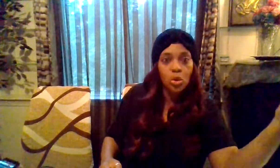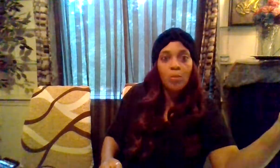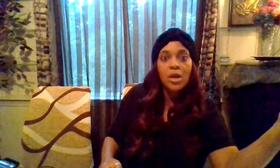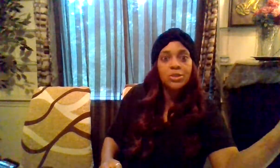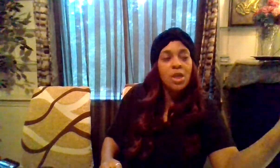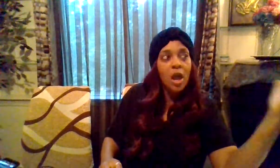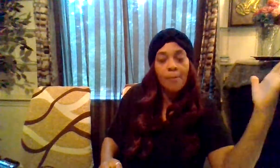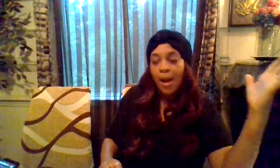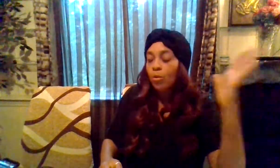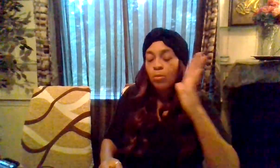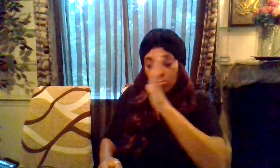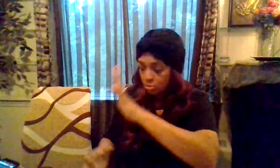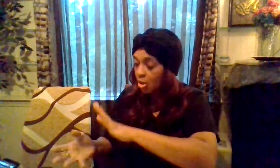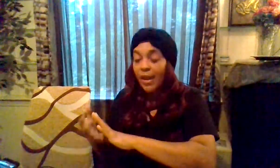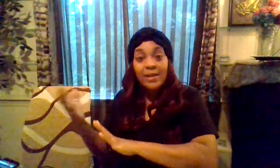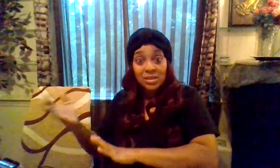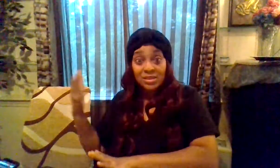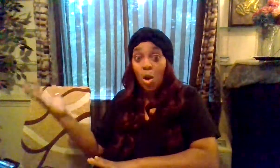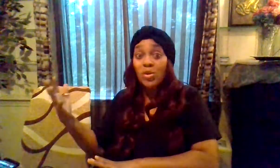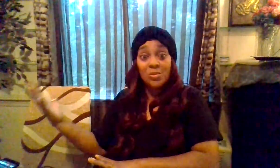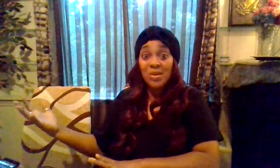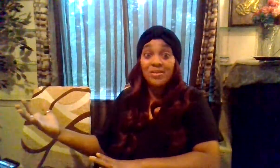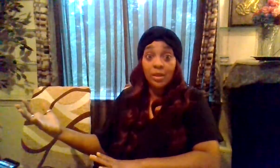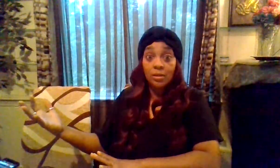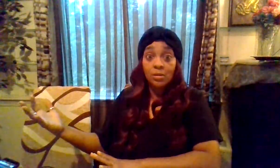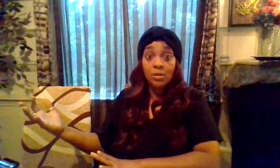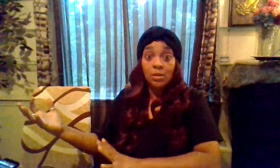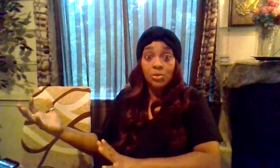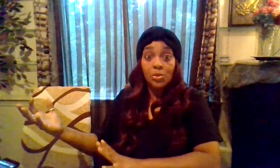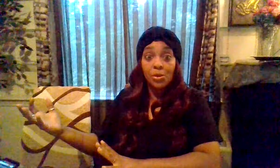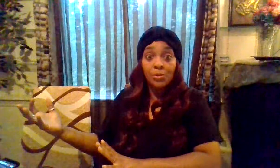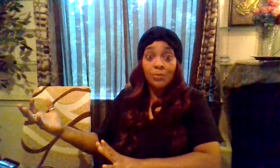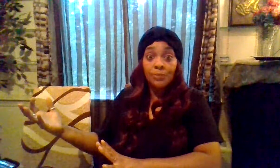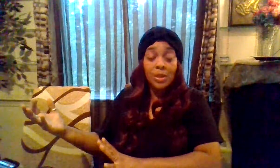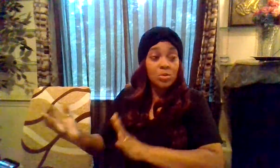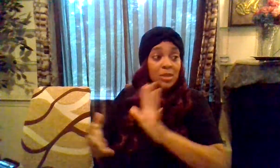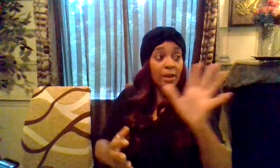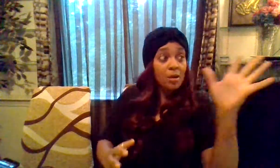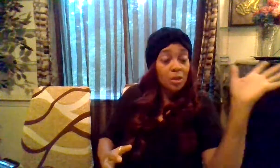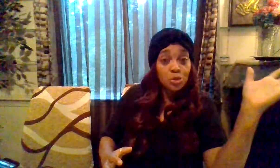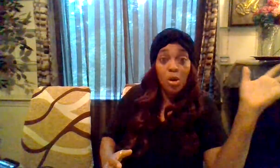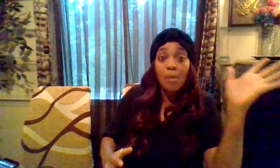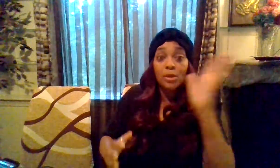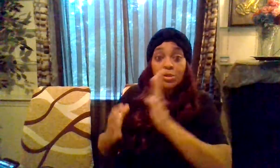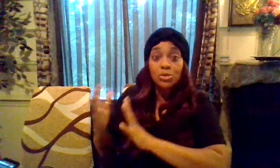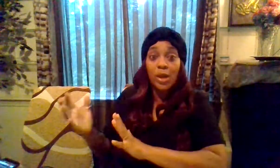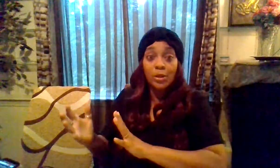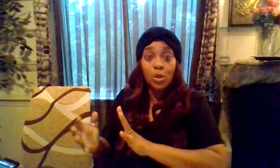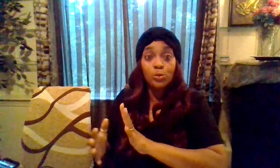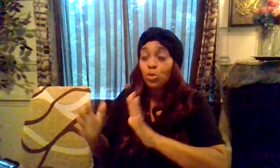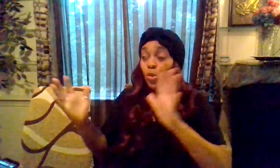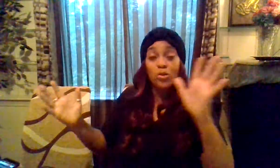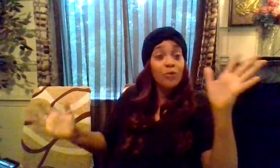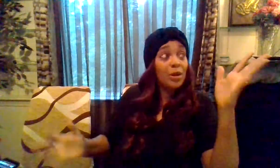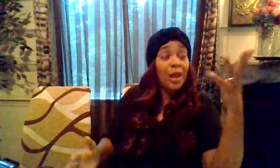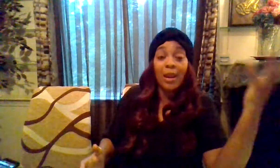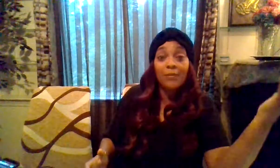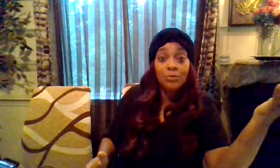so much about your light that's always been there you know it was like a trauma that you had to go through to where you felt like life